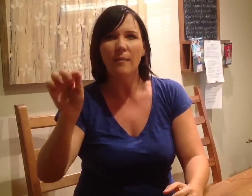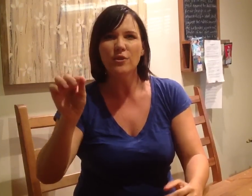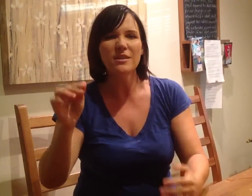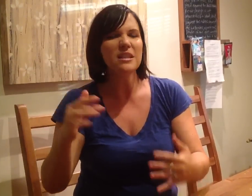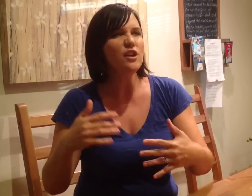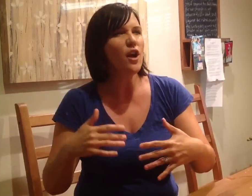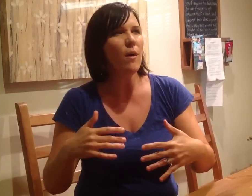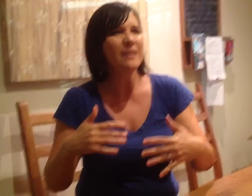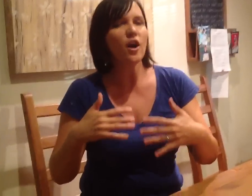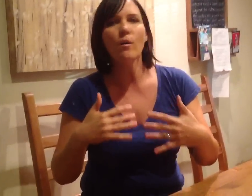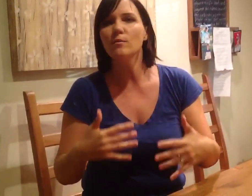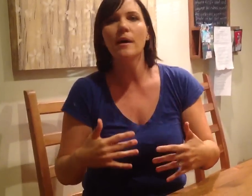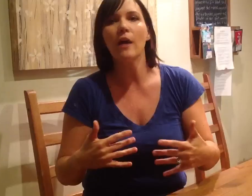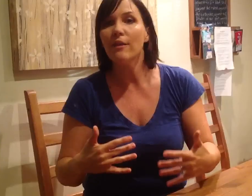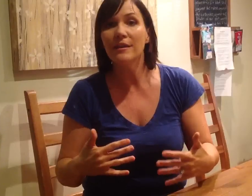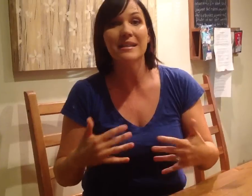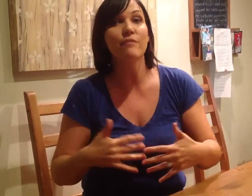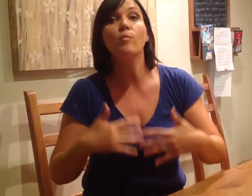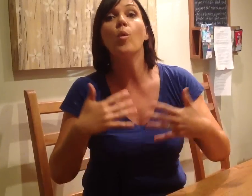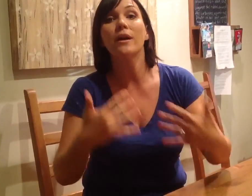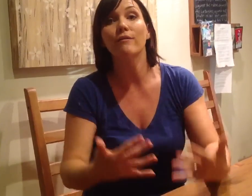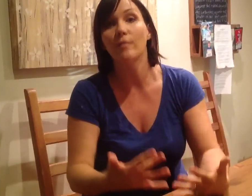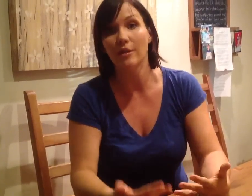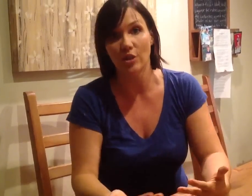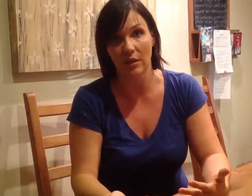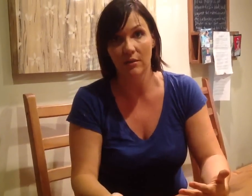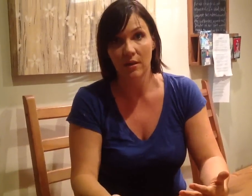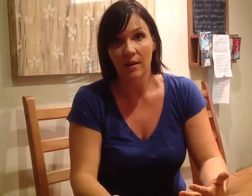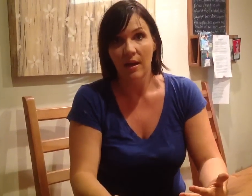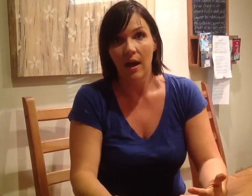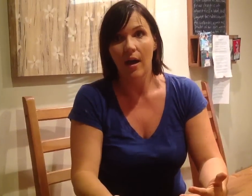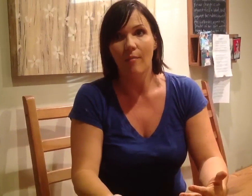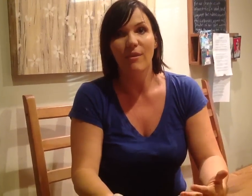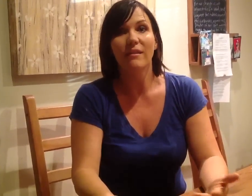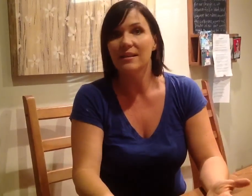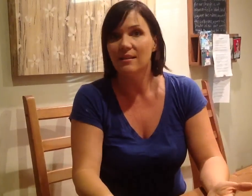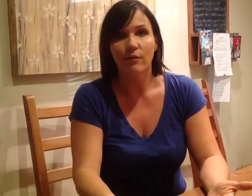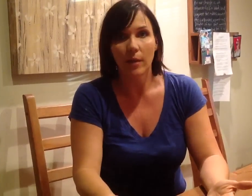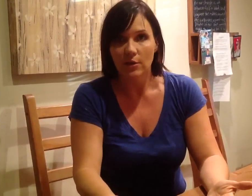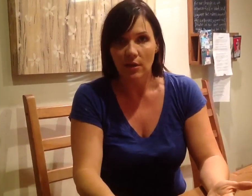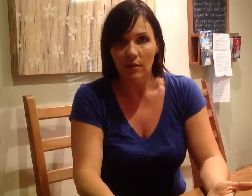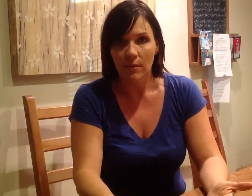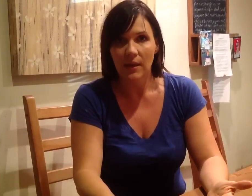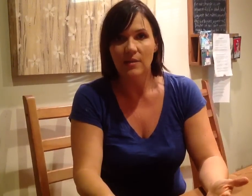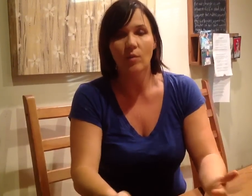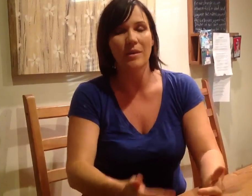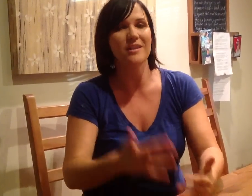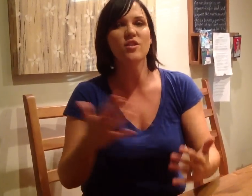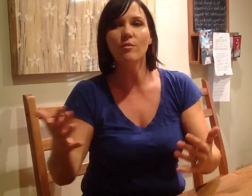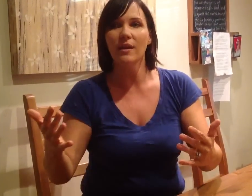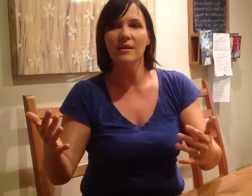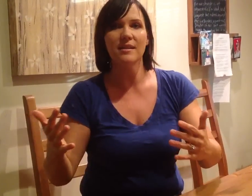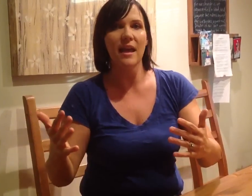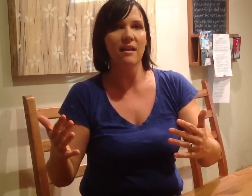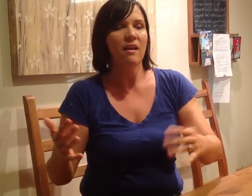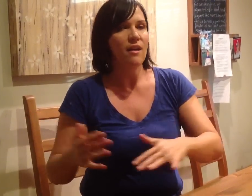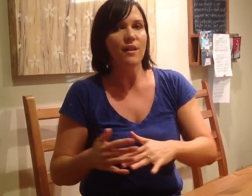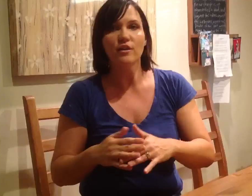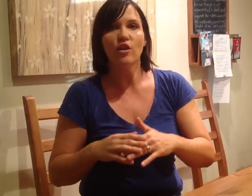Just, you know, it's always better, I think, to give more information than less information. Because when we assume things, then things don't